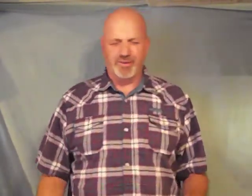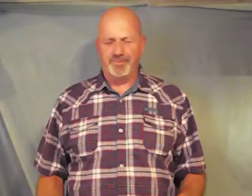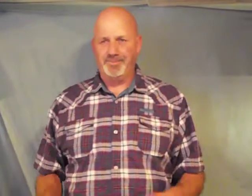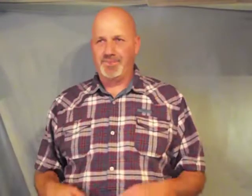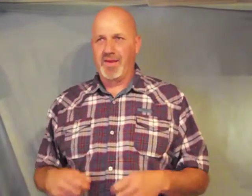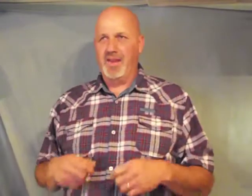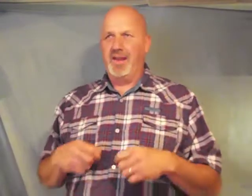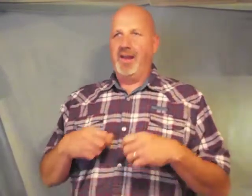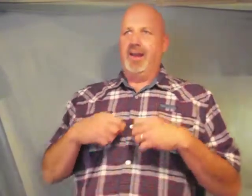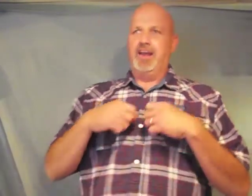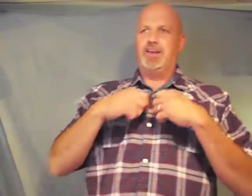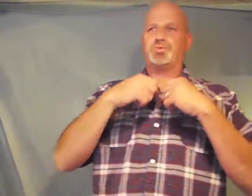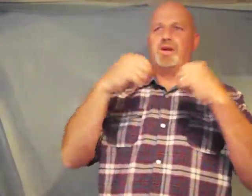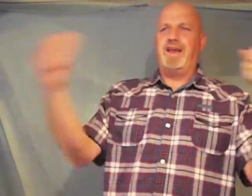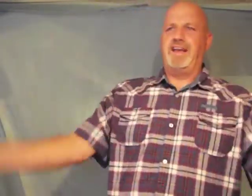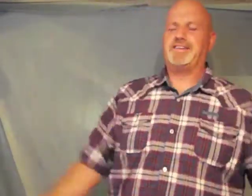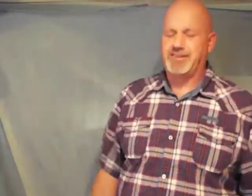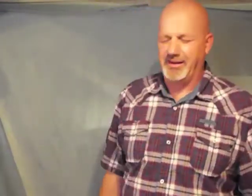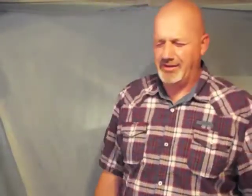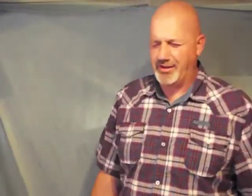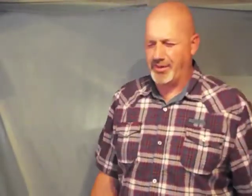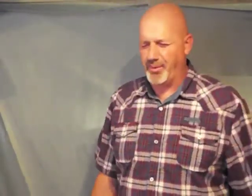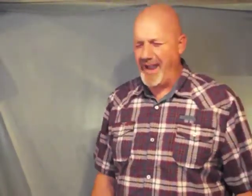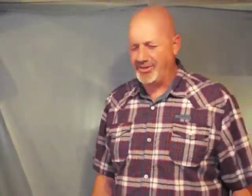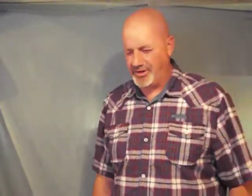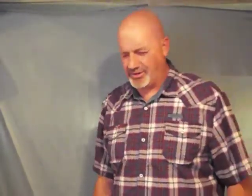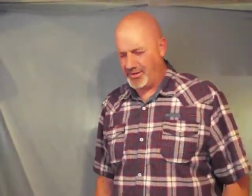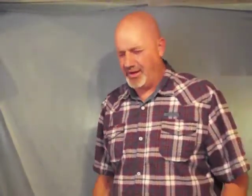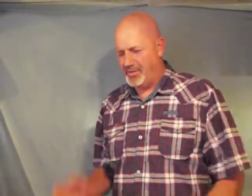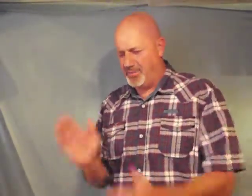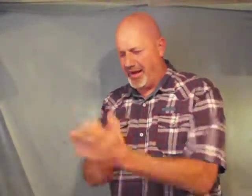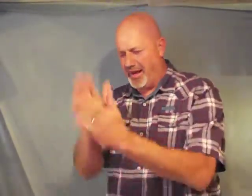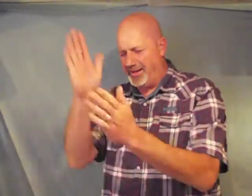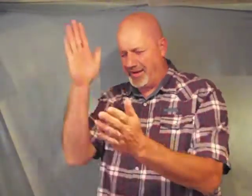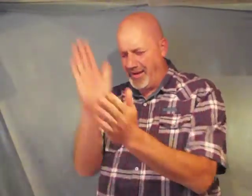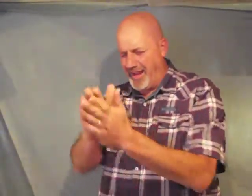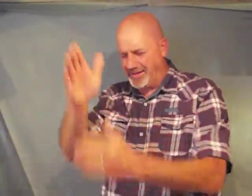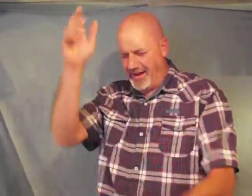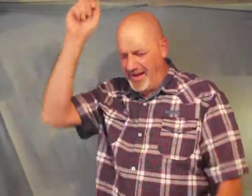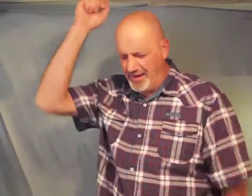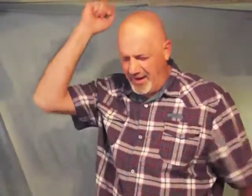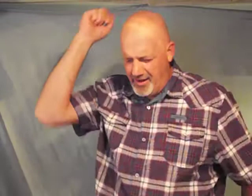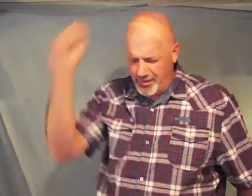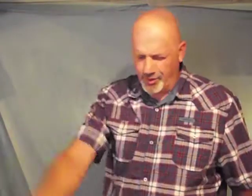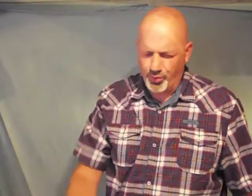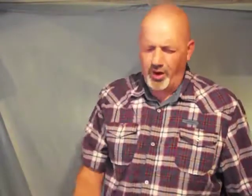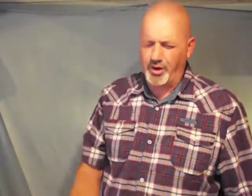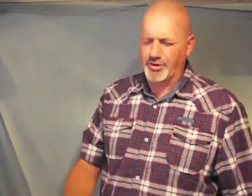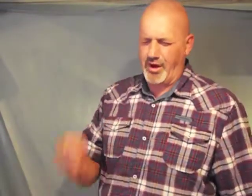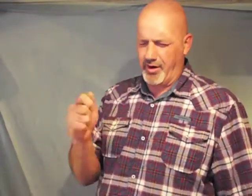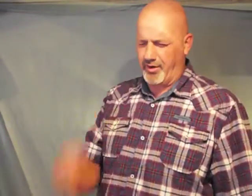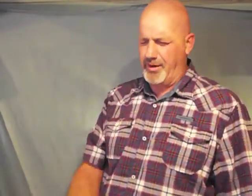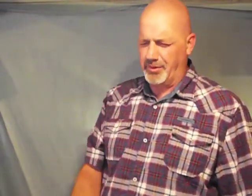it is released to the righteous beginning today Satan those walls are crumbled